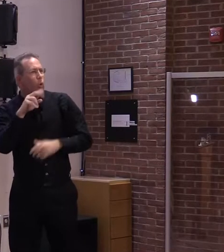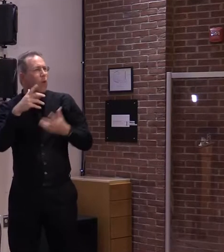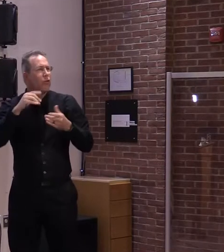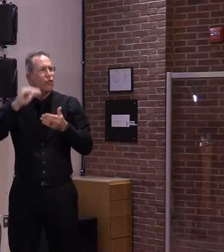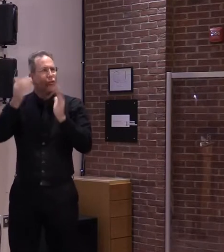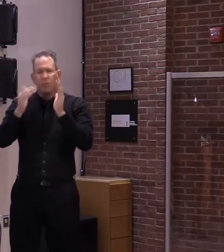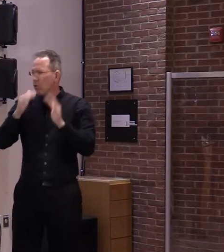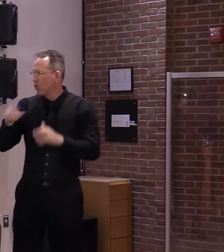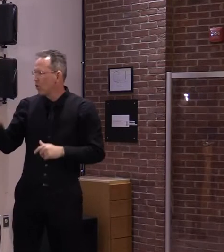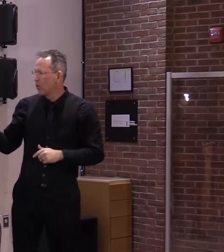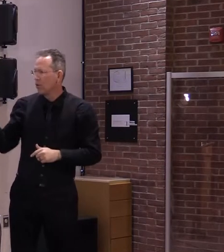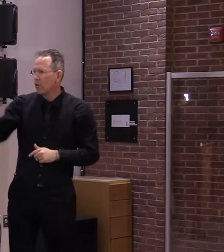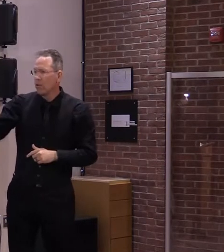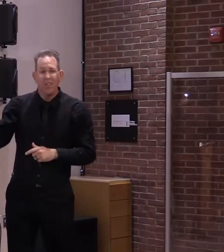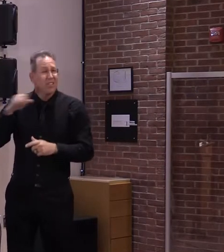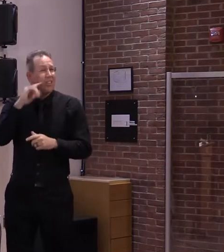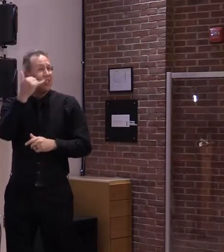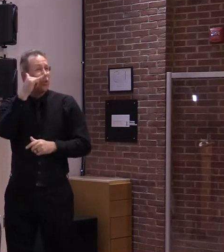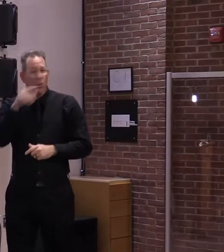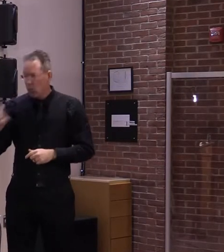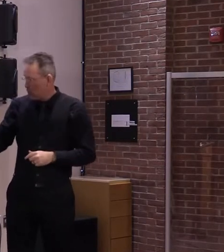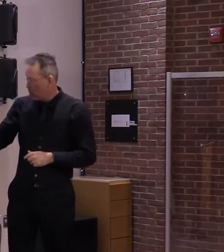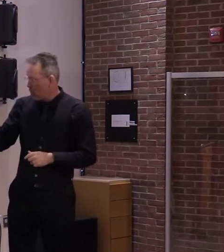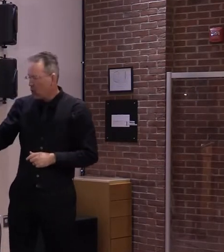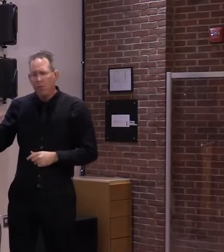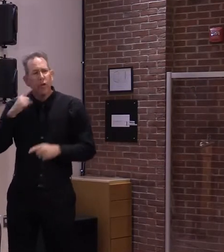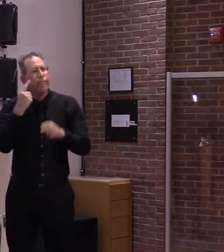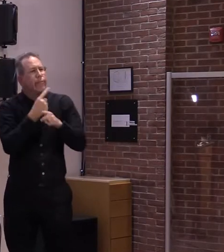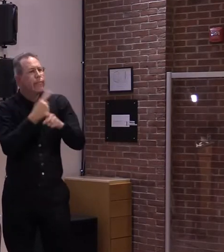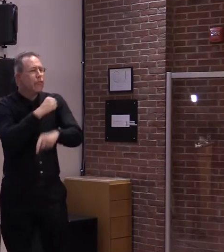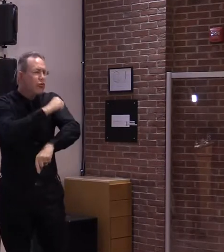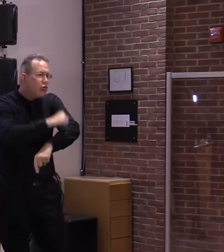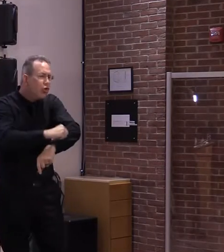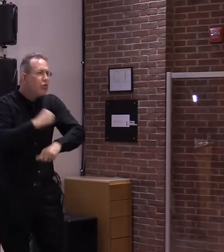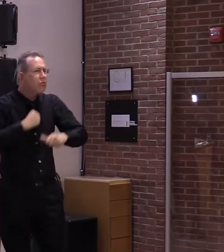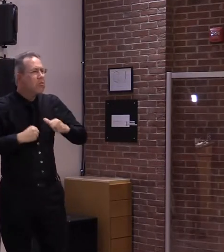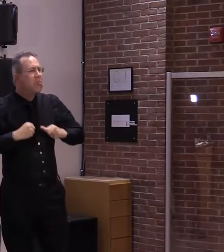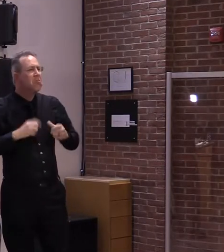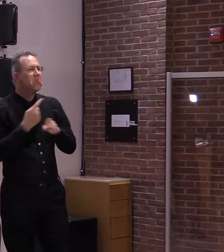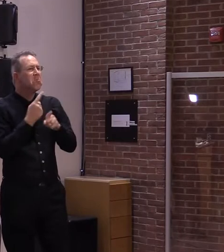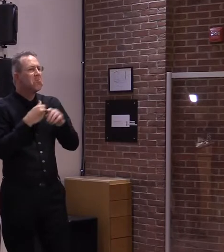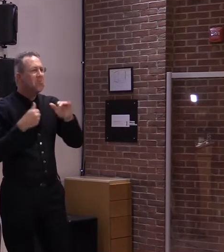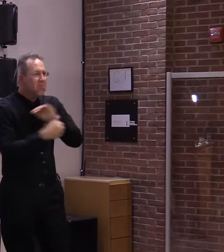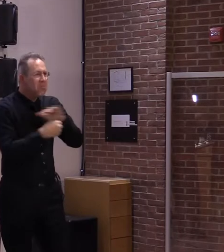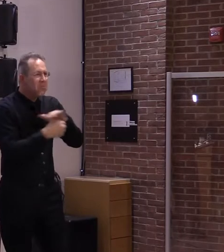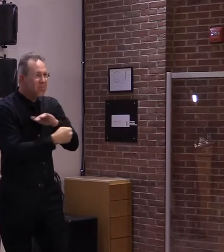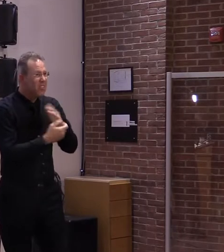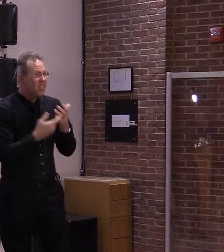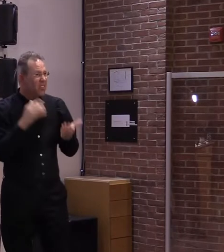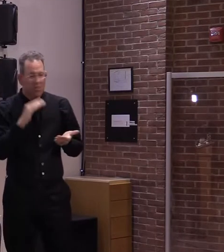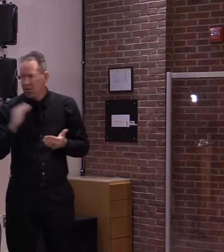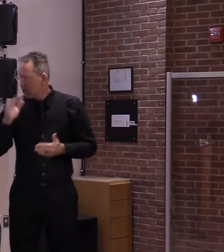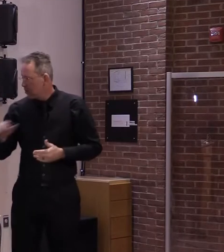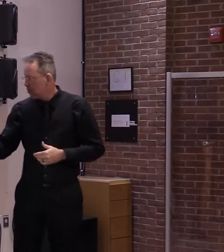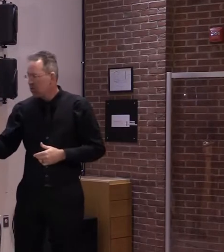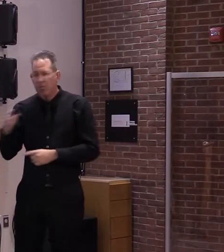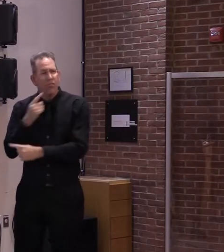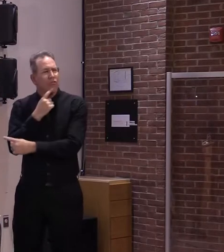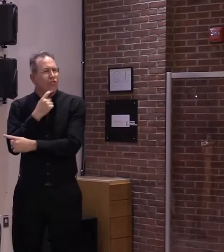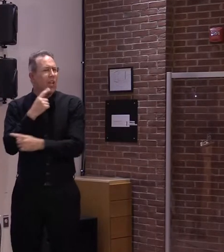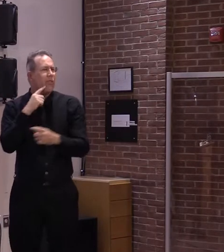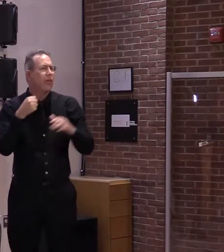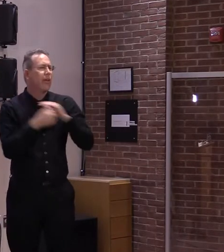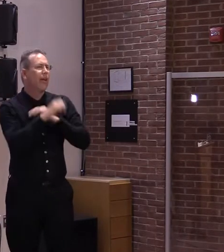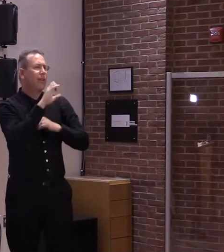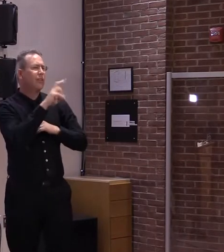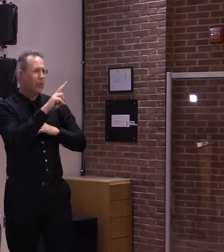the overall trend decreasing 7% this week and down close to 10% over the past 14 days. Looking at